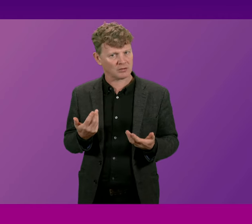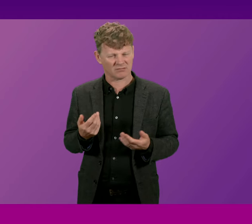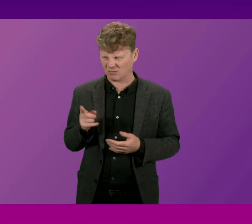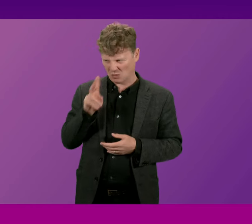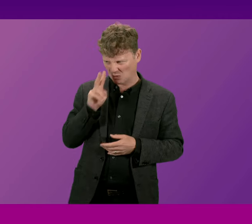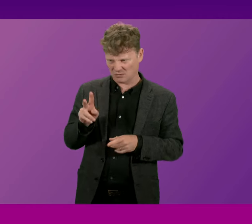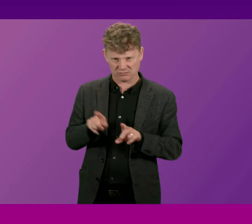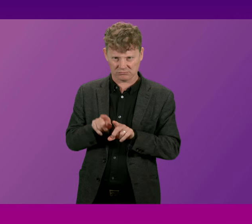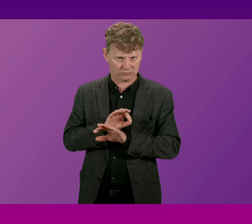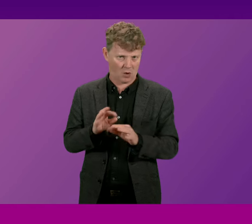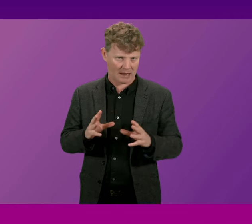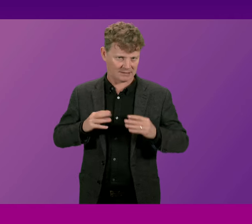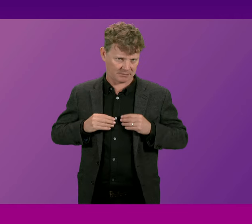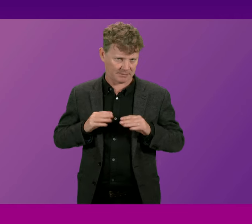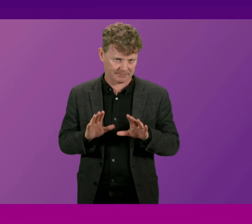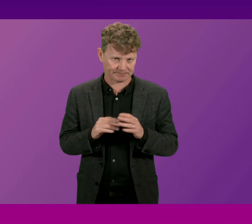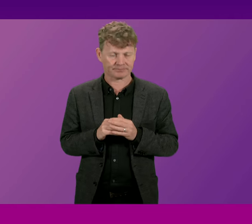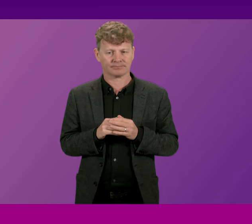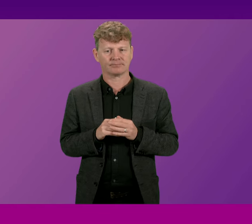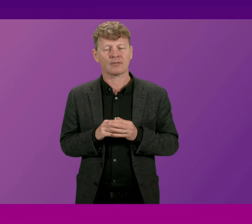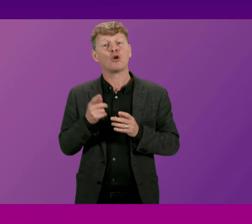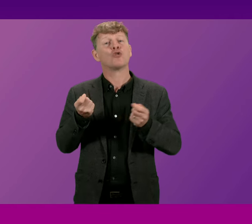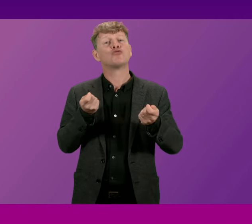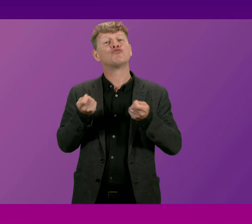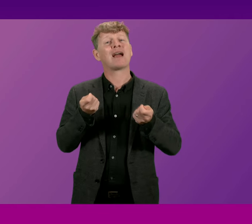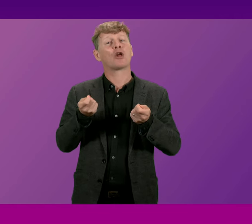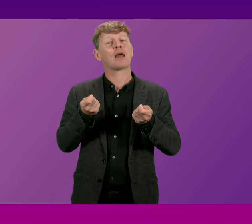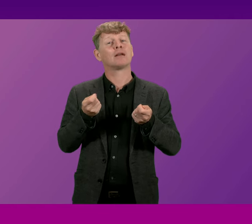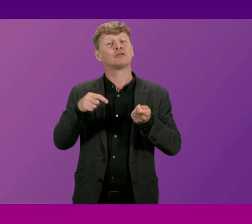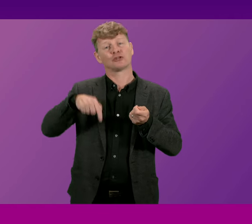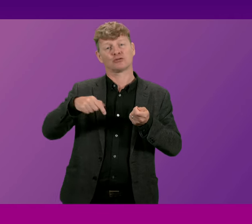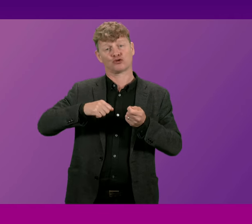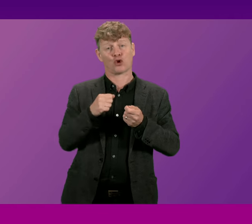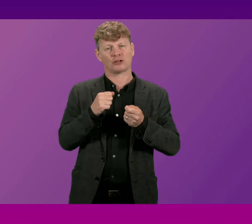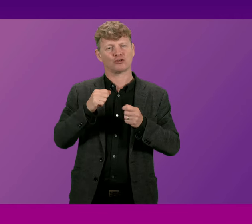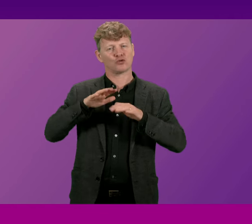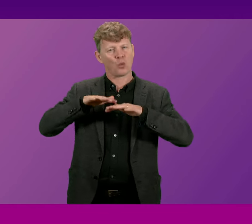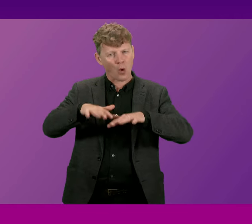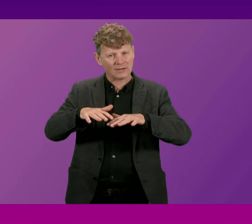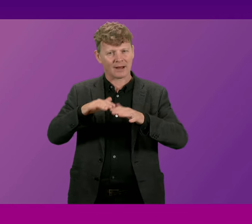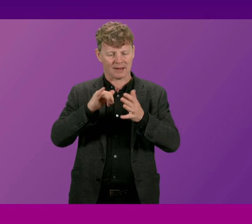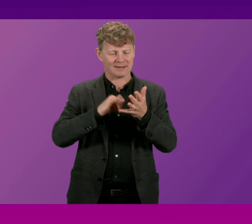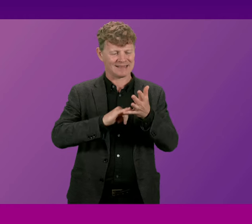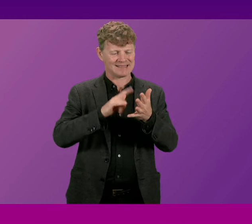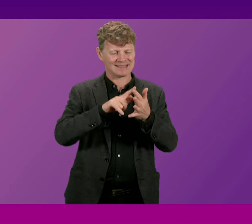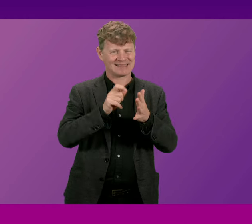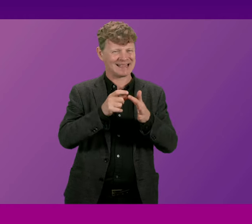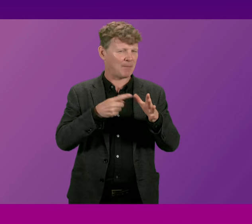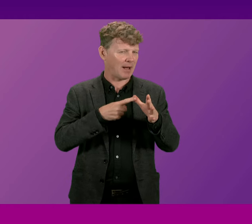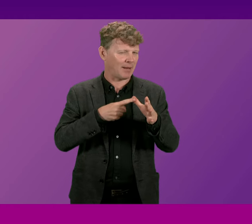unacceptable so the regulatory authorities in Scottish Water and in SIPA and